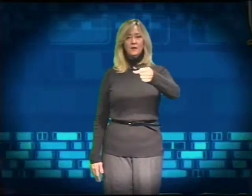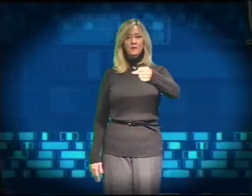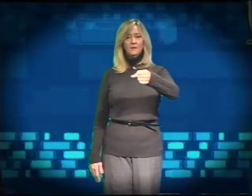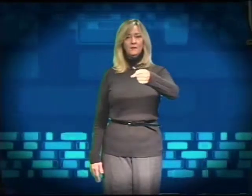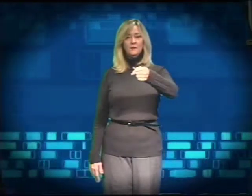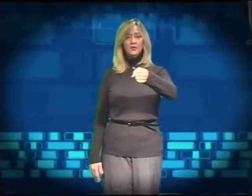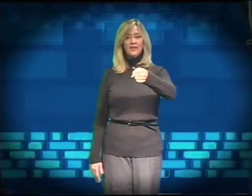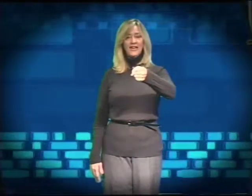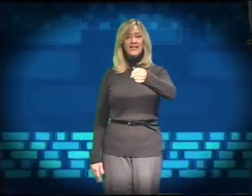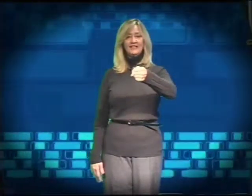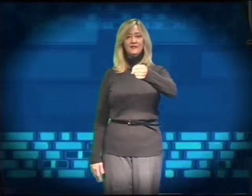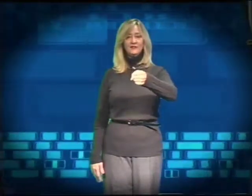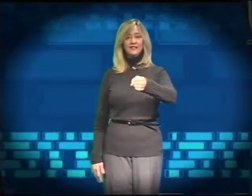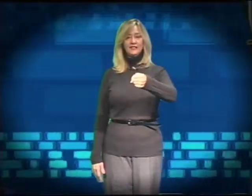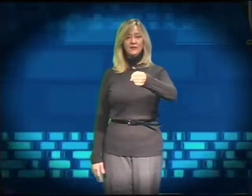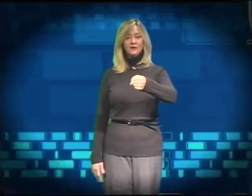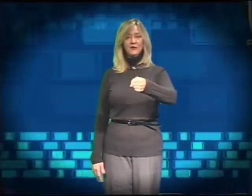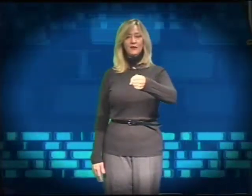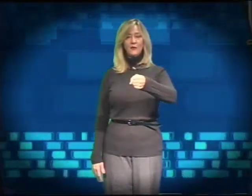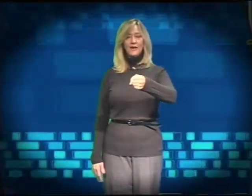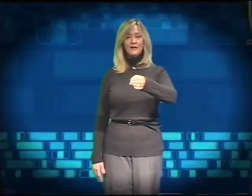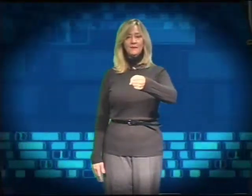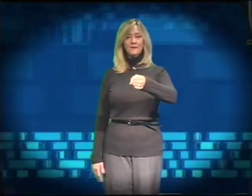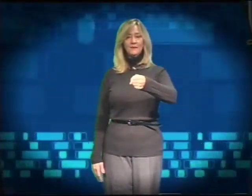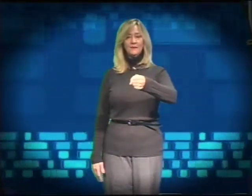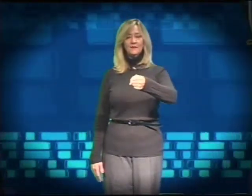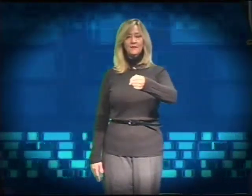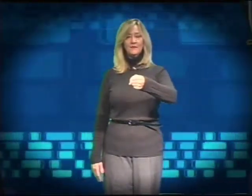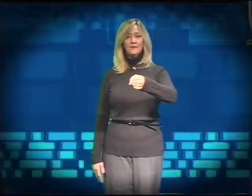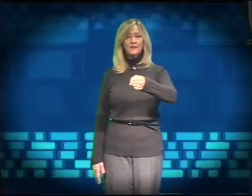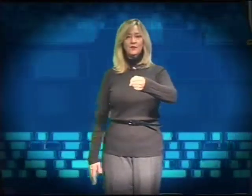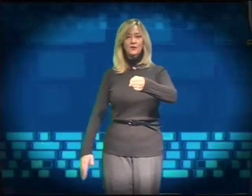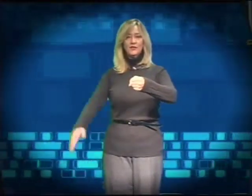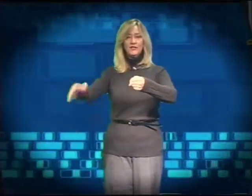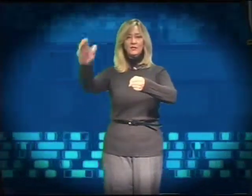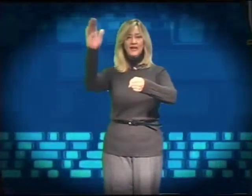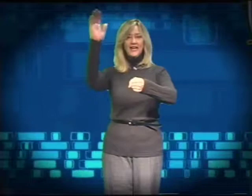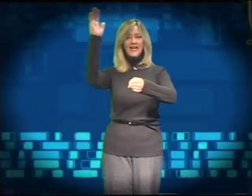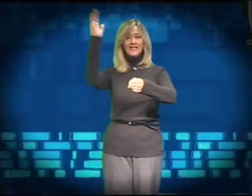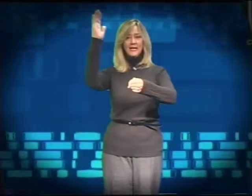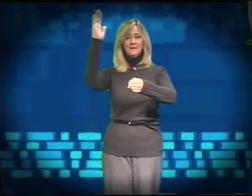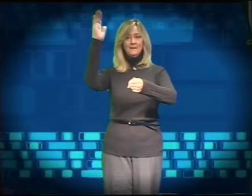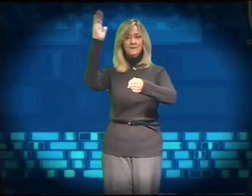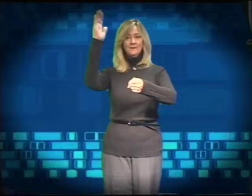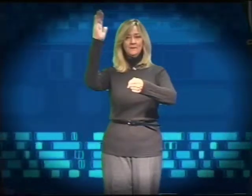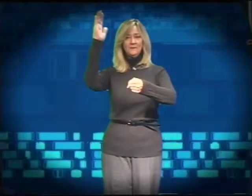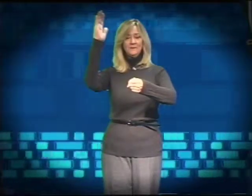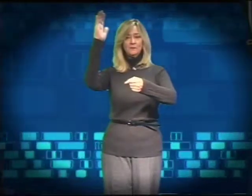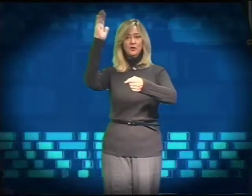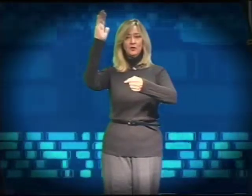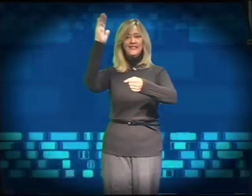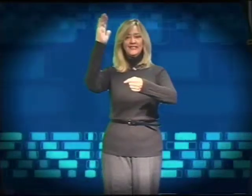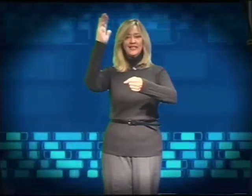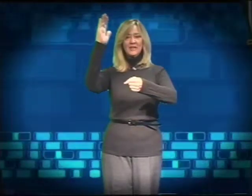Put your hand and a fist in front of your body. Raise your right hand up. You're ready to go.